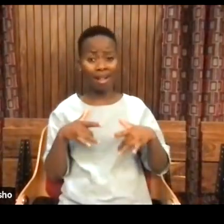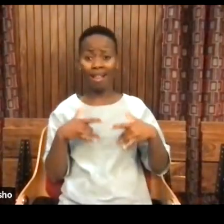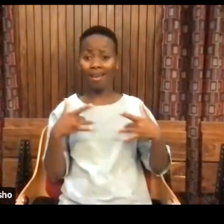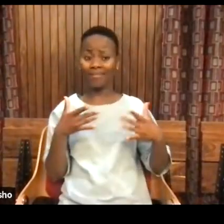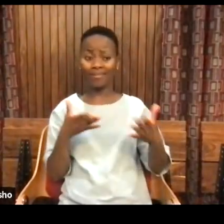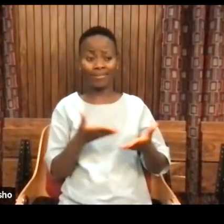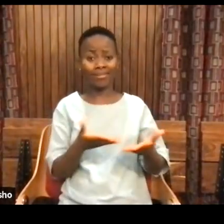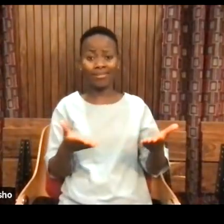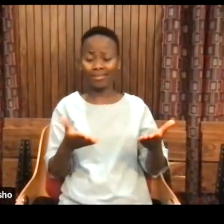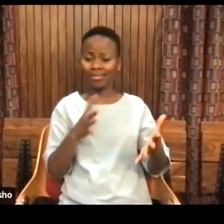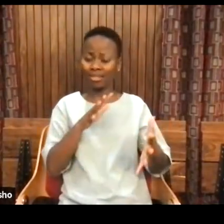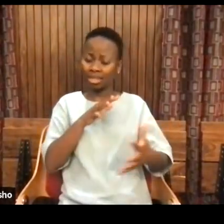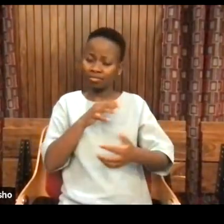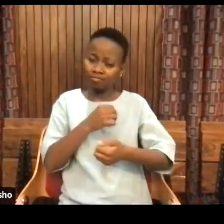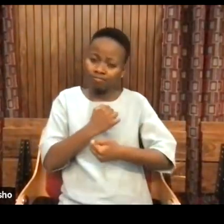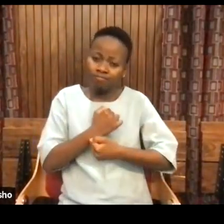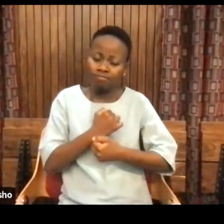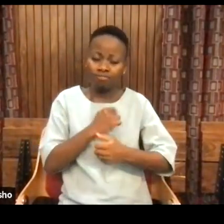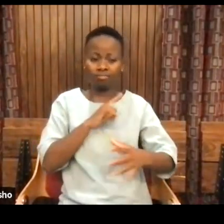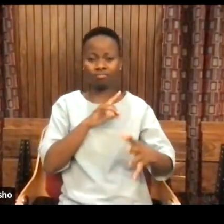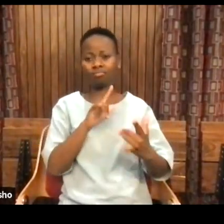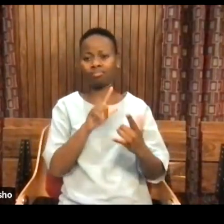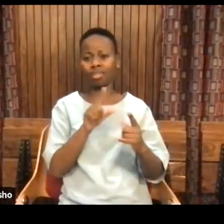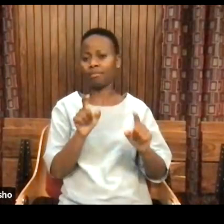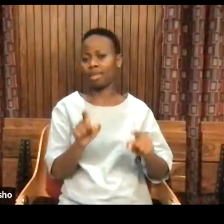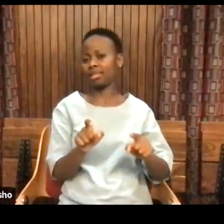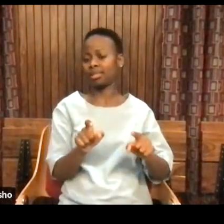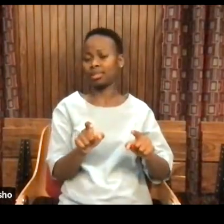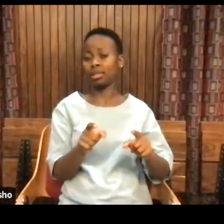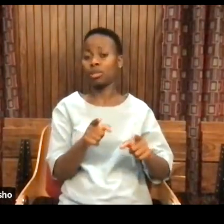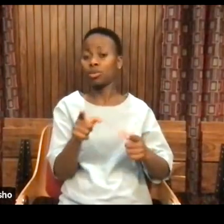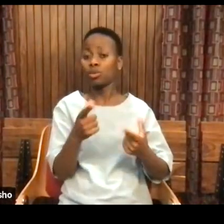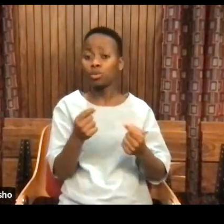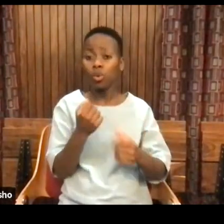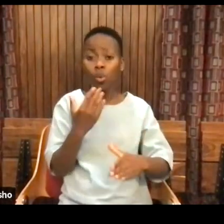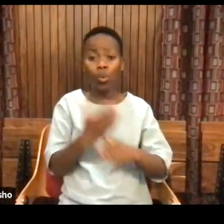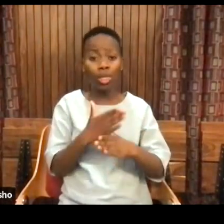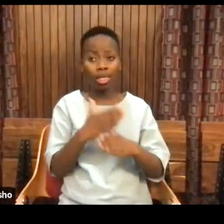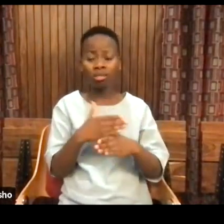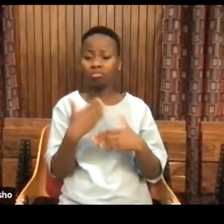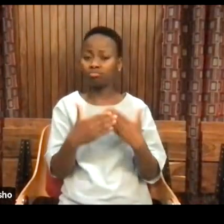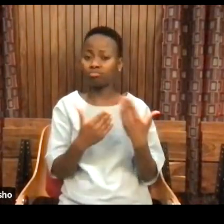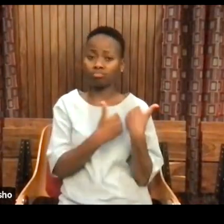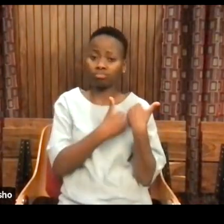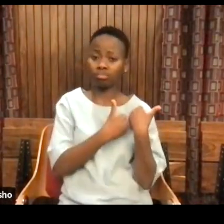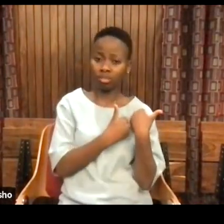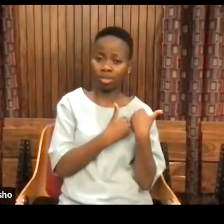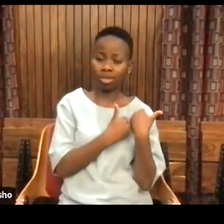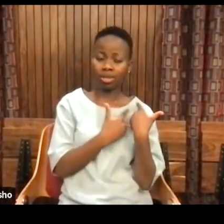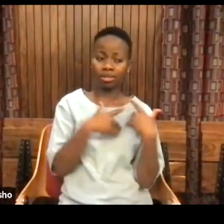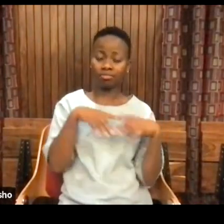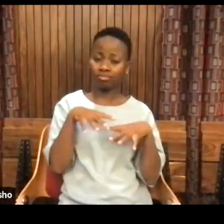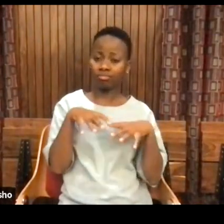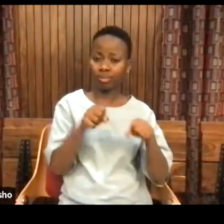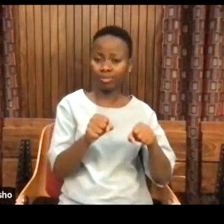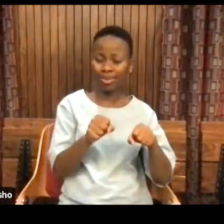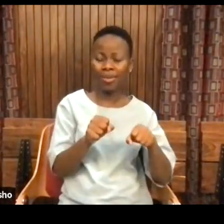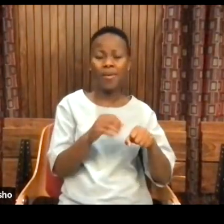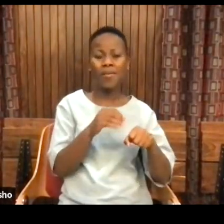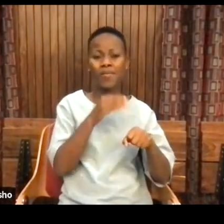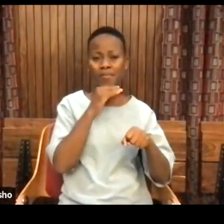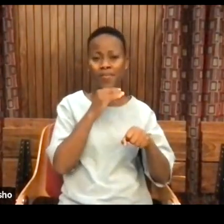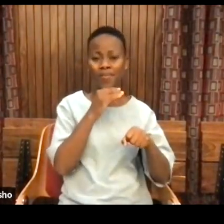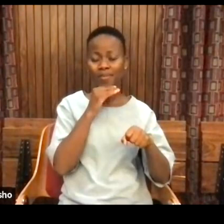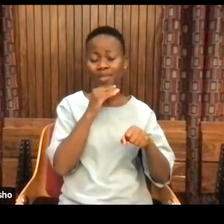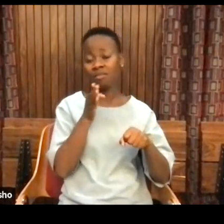things beyond the way we think of life. If we do our work, we have set the conditions through which those